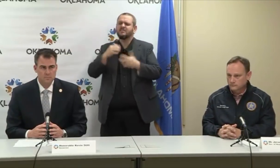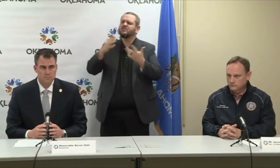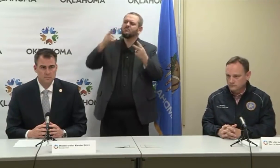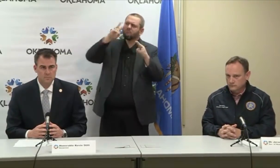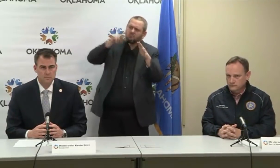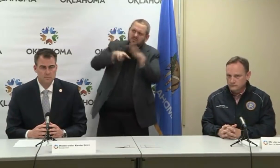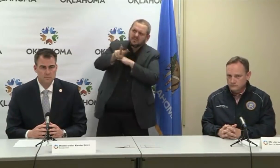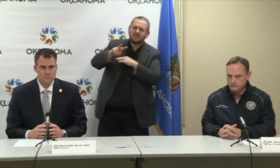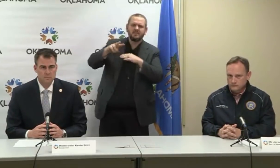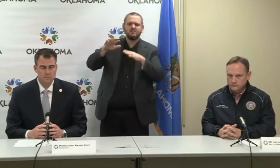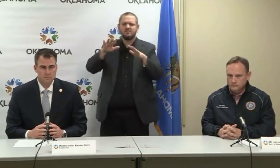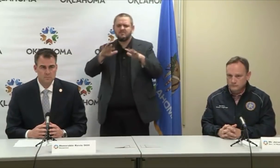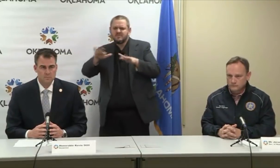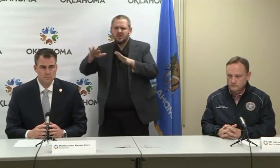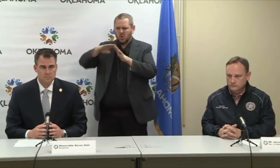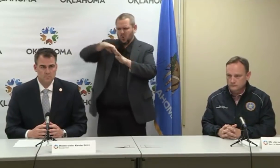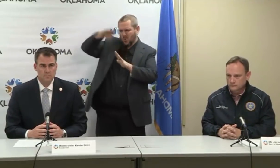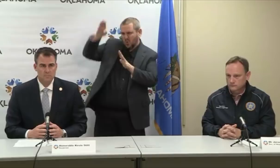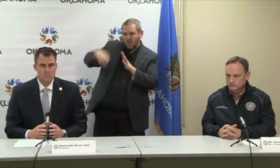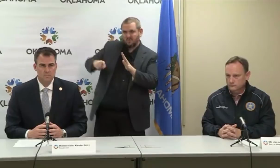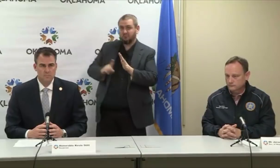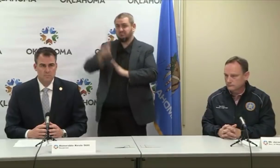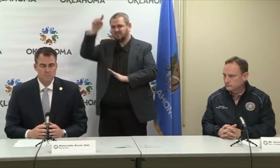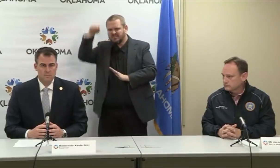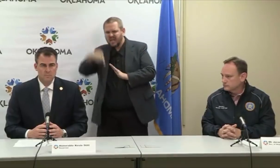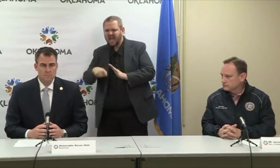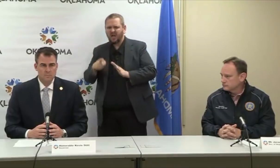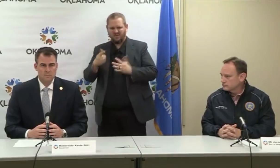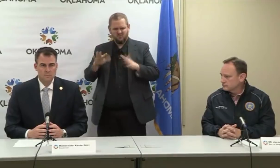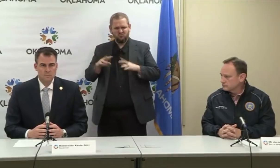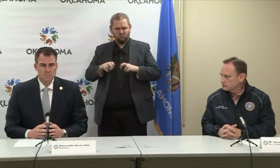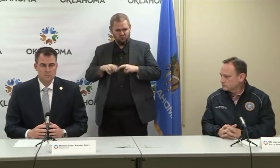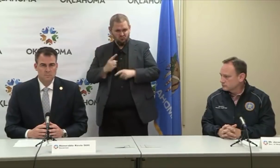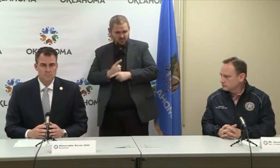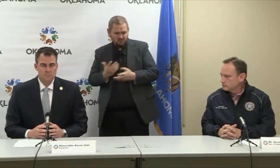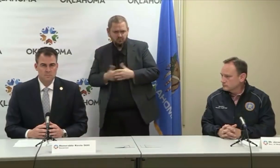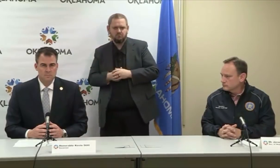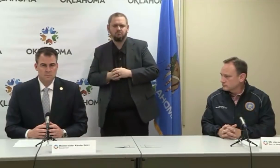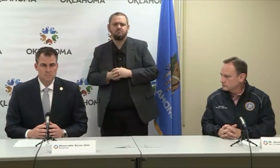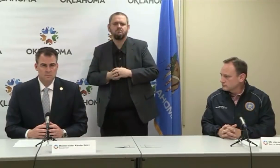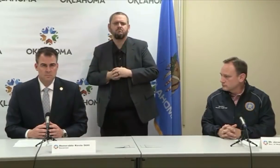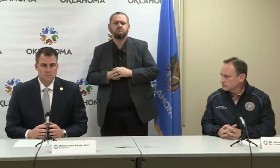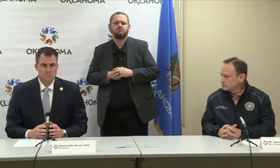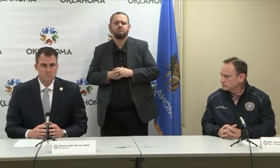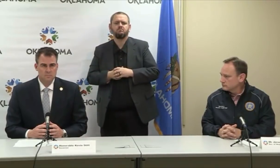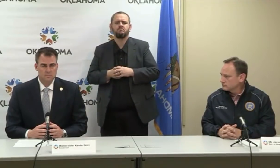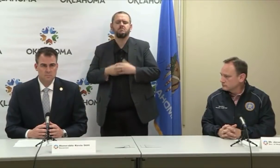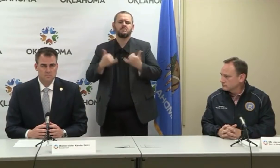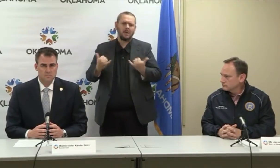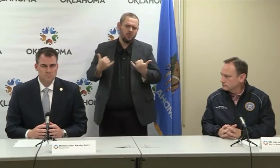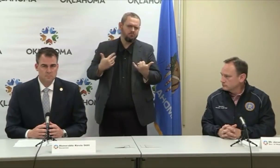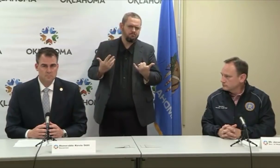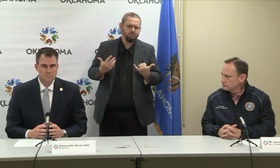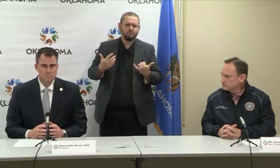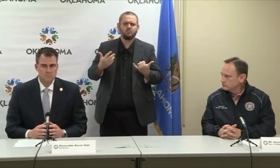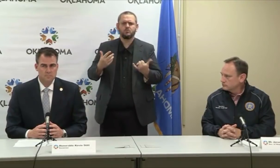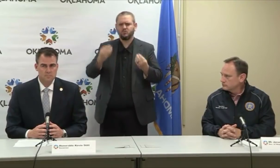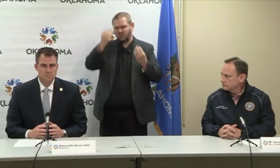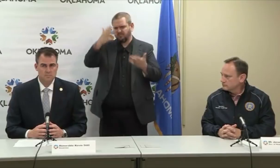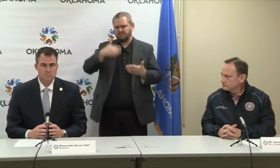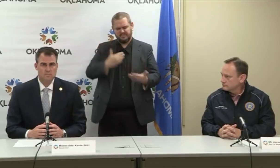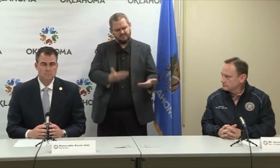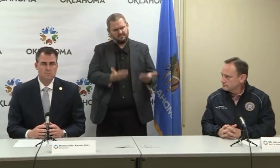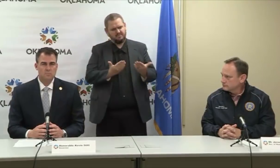problems or potential weaknesses you see in the modeling that the state has been using?